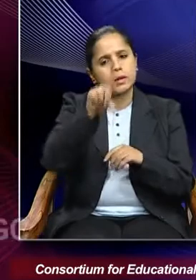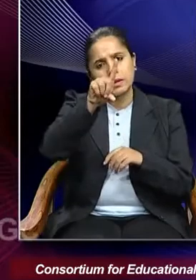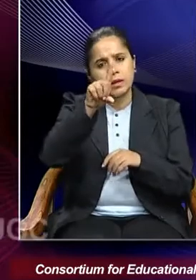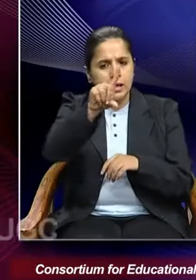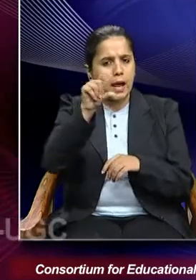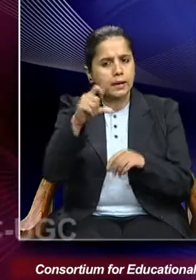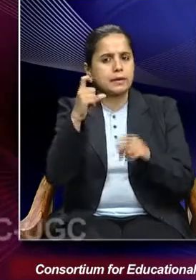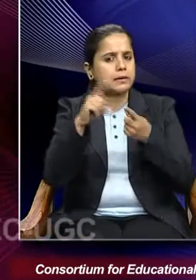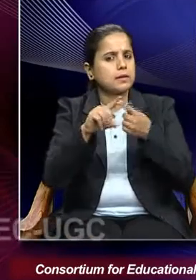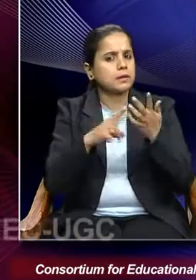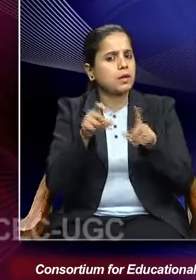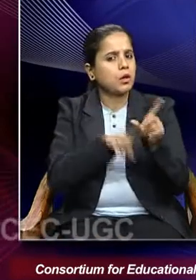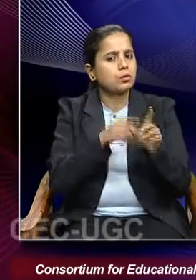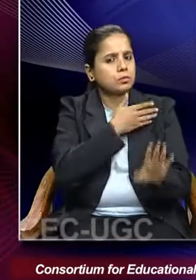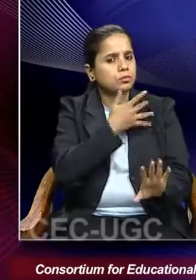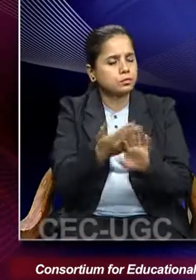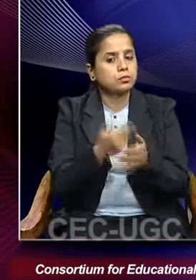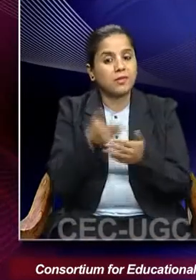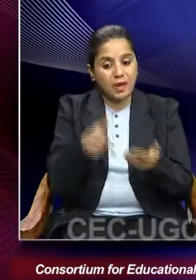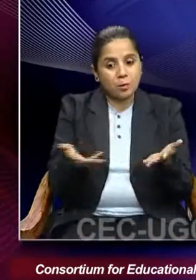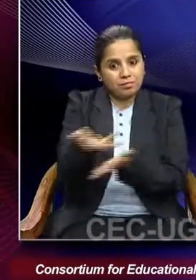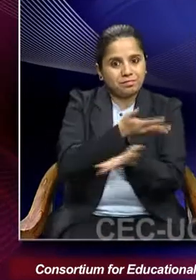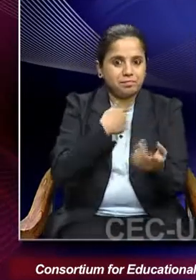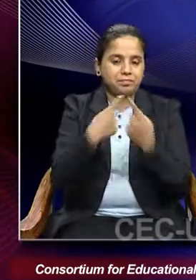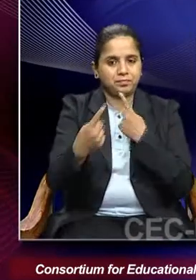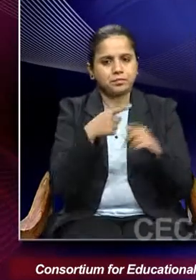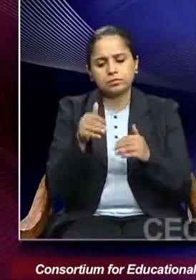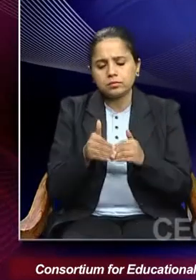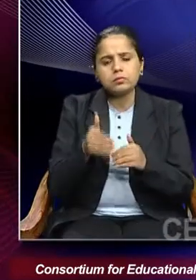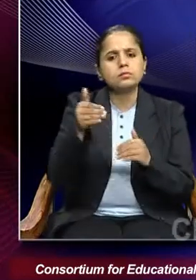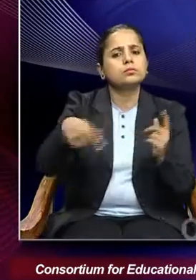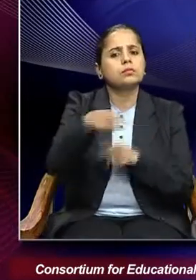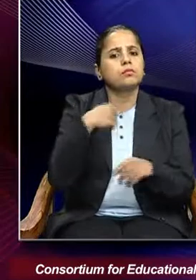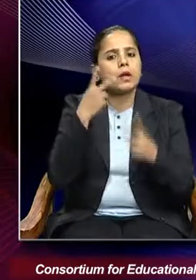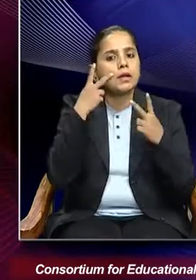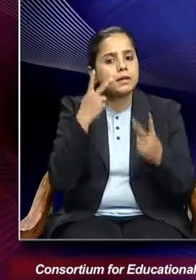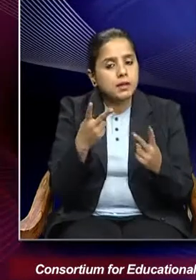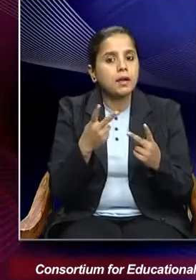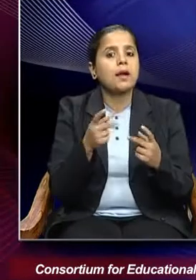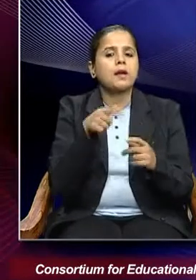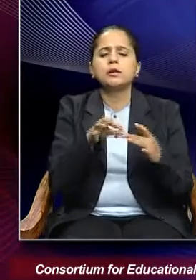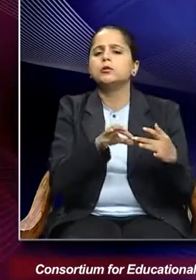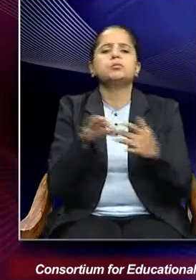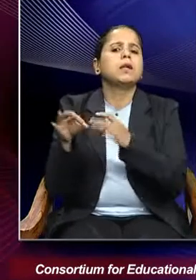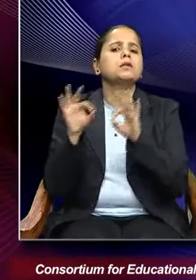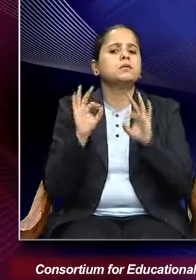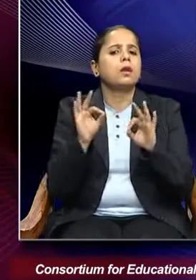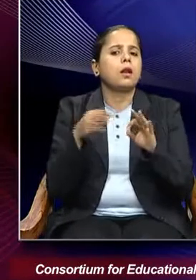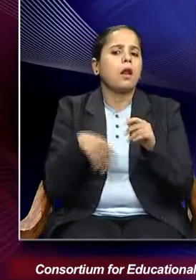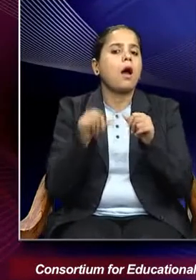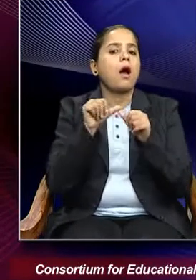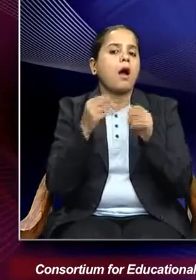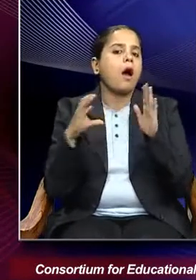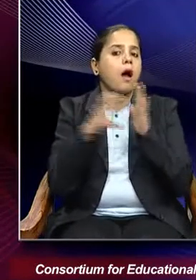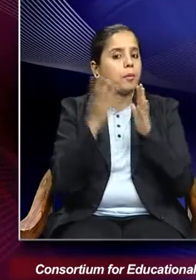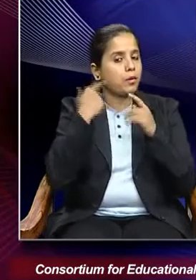century. The present discussion will take into account a special article that was